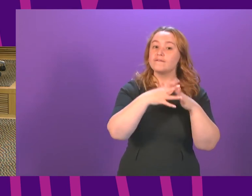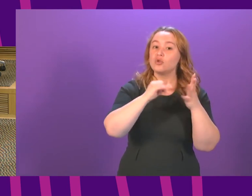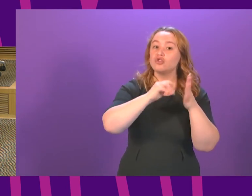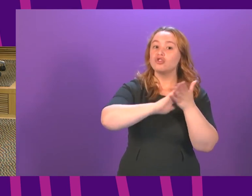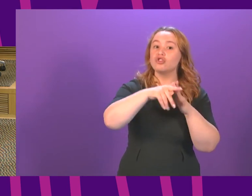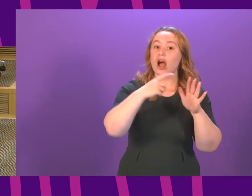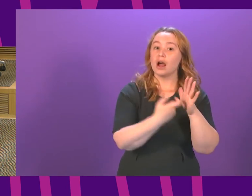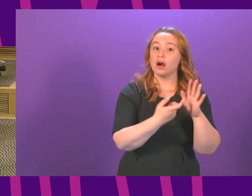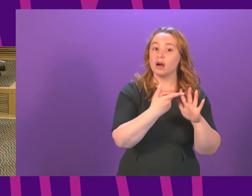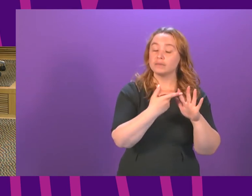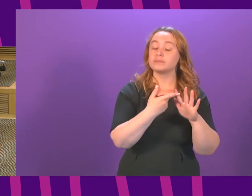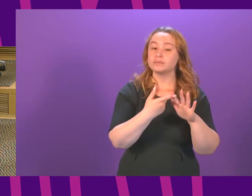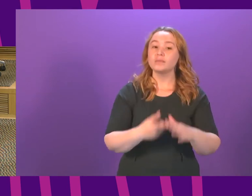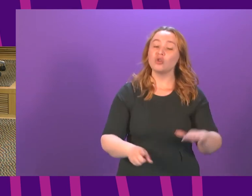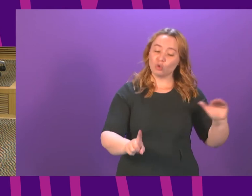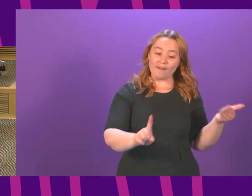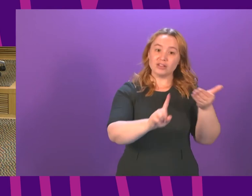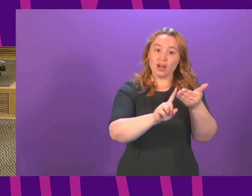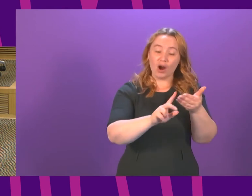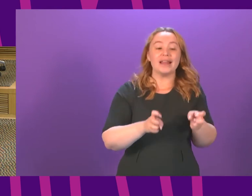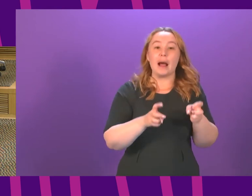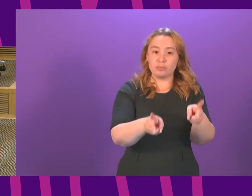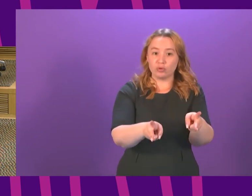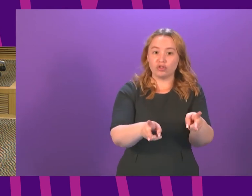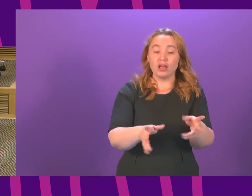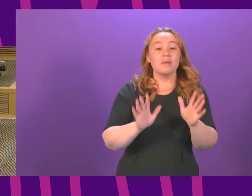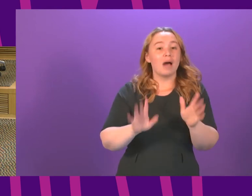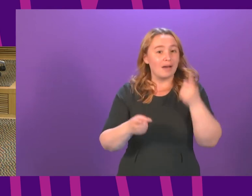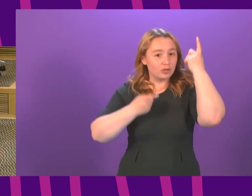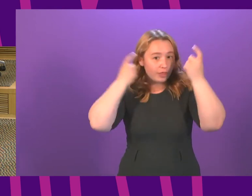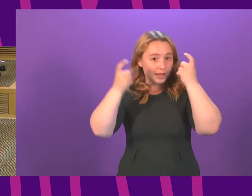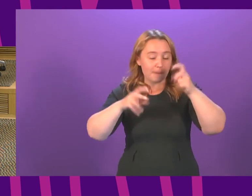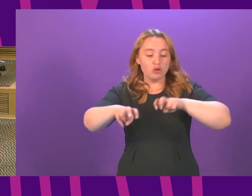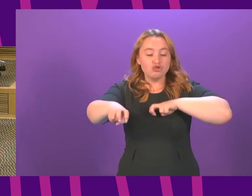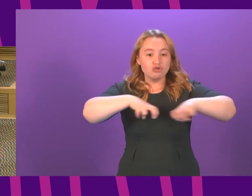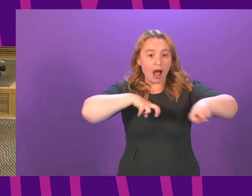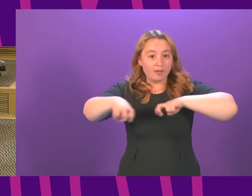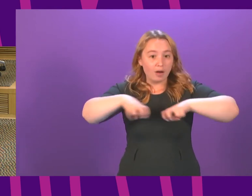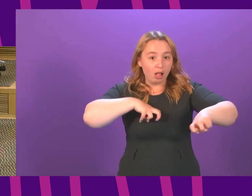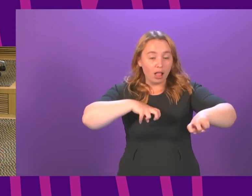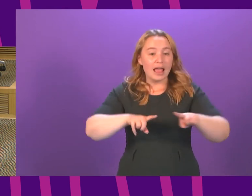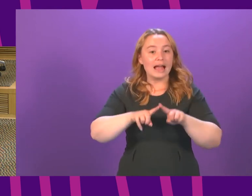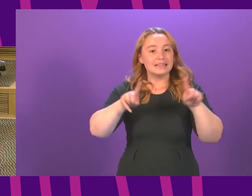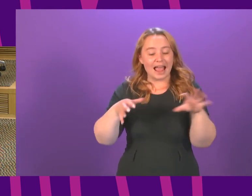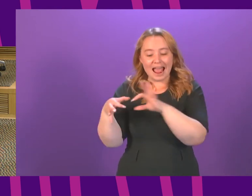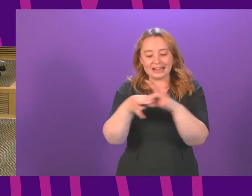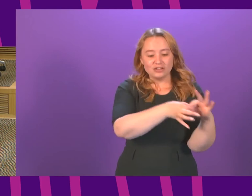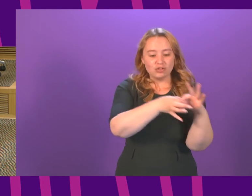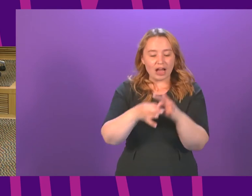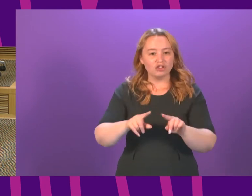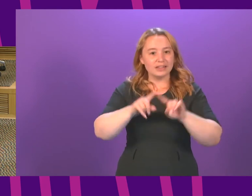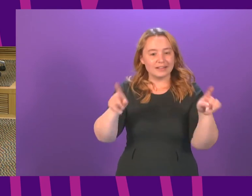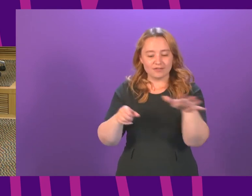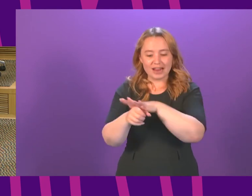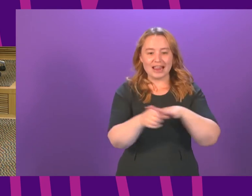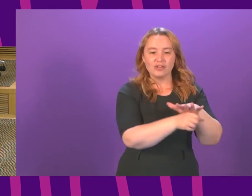targeted approach but we also have to recognise travel patterns and the interactions between different areas this is not perfect it is